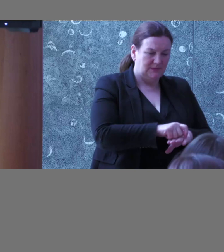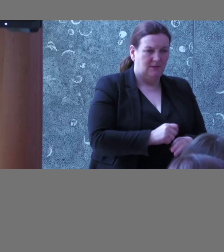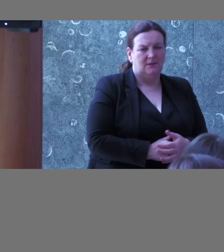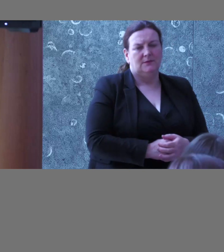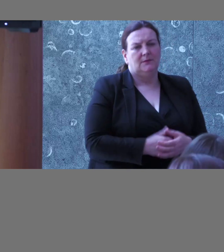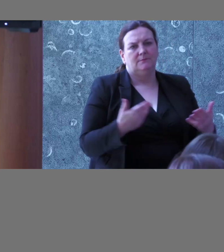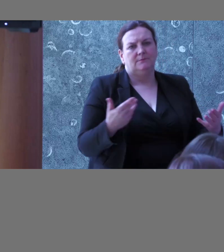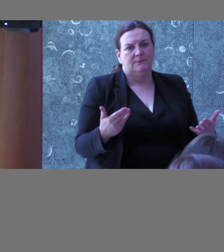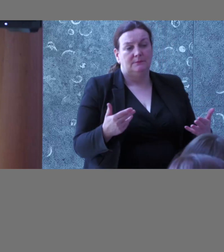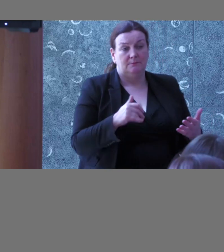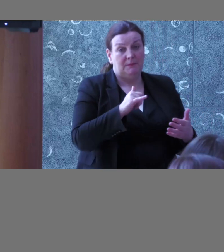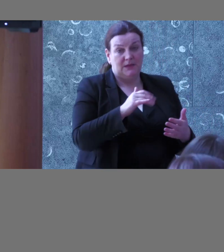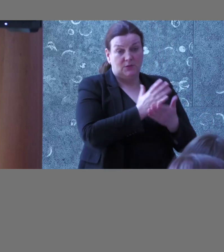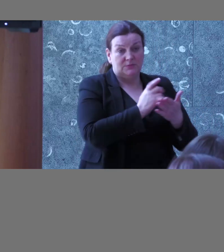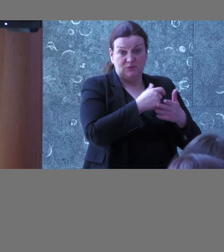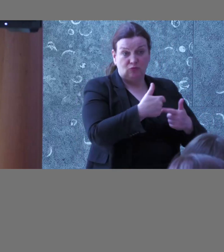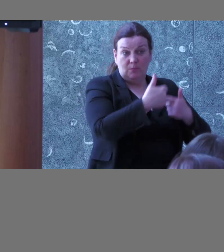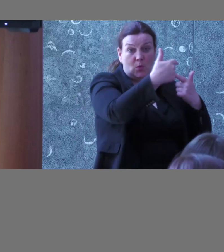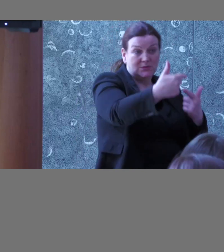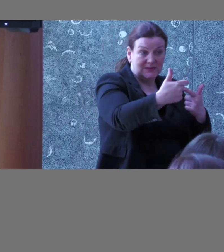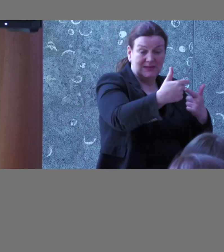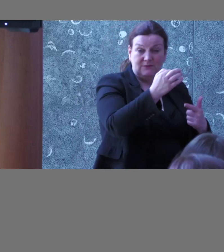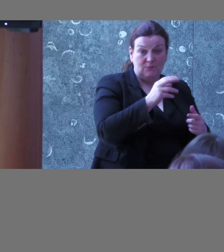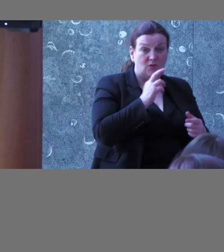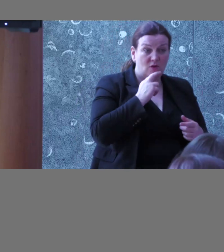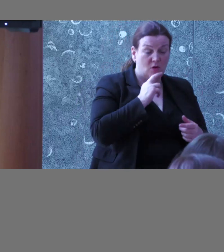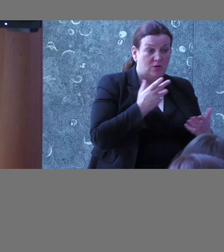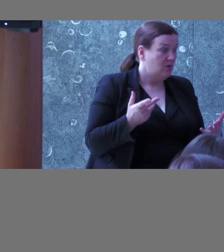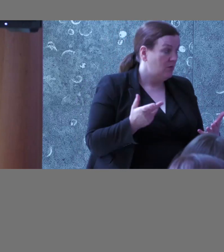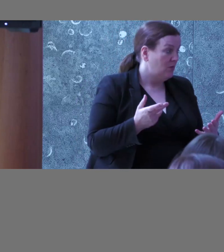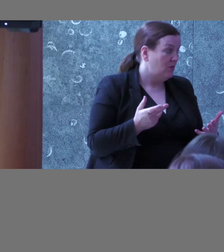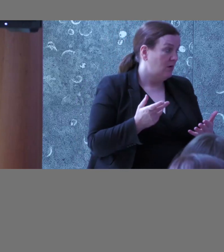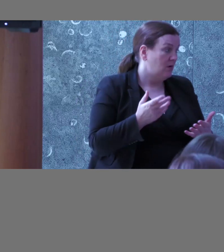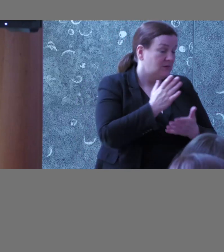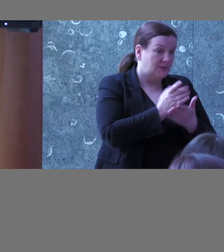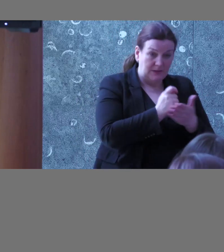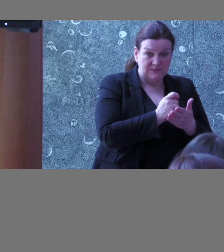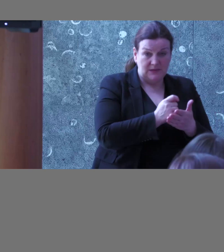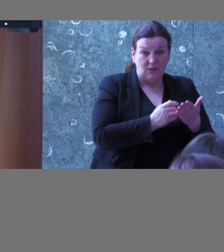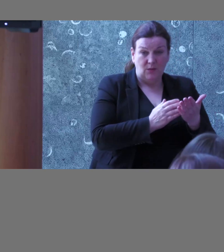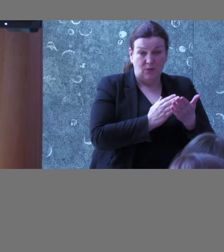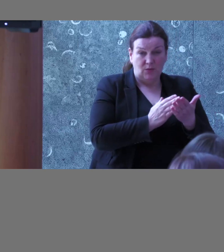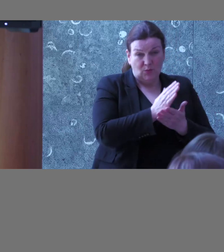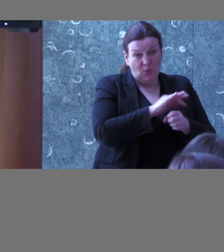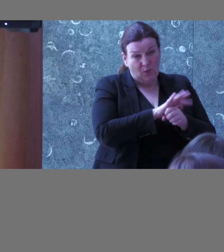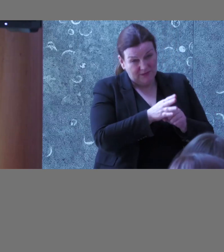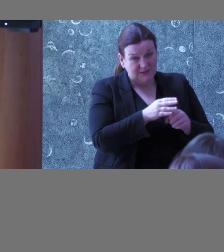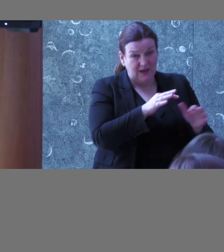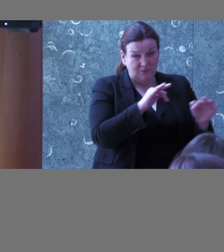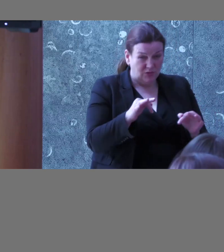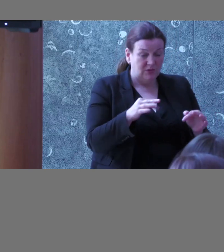be remote, that might be what they prefer, or we're also really lucky now that we're out of COVID to be able to do in-person sessions.